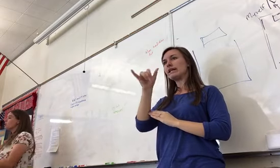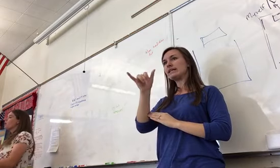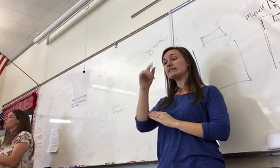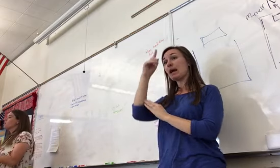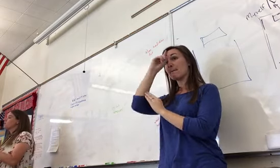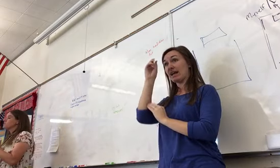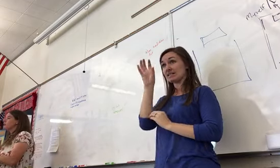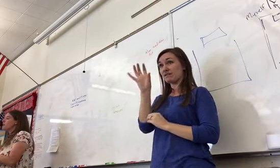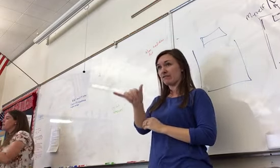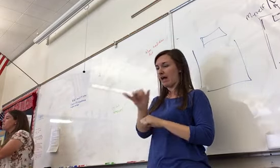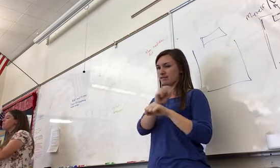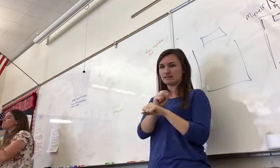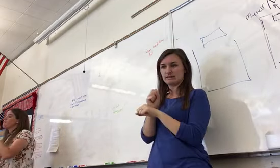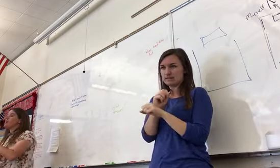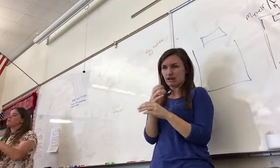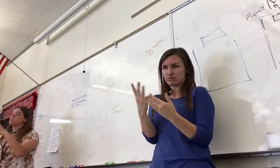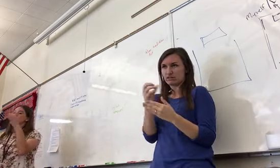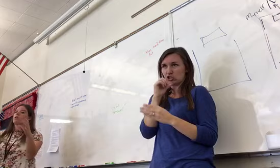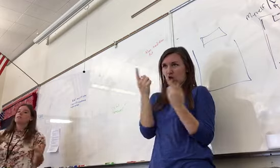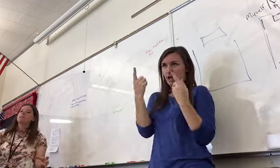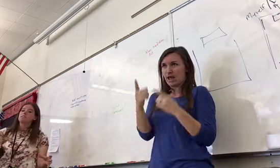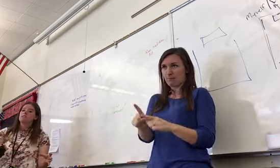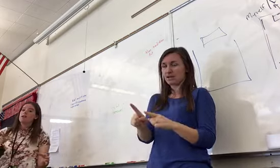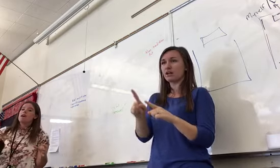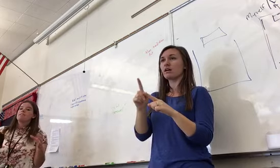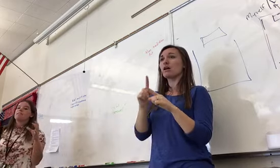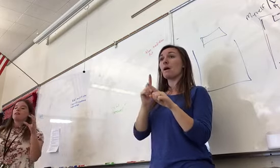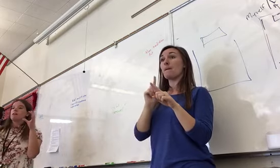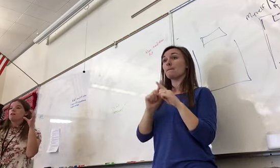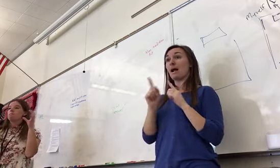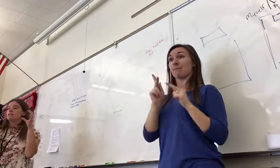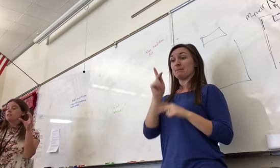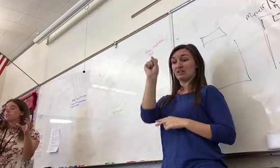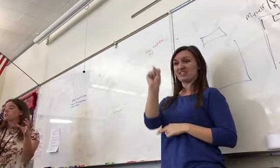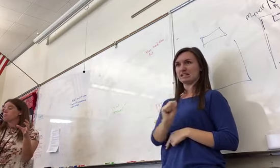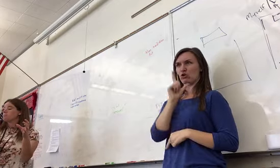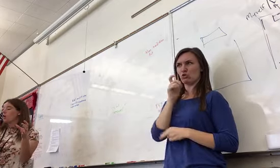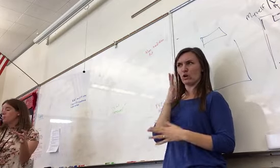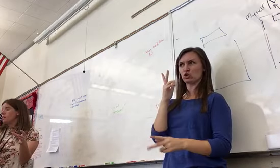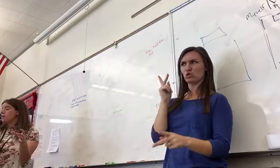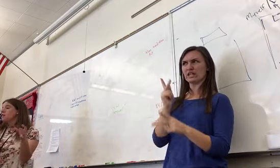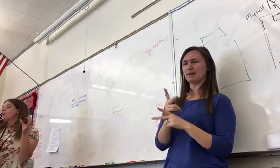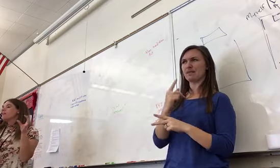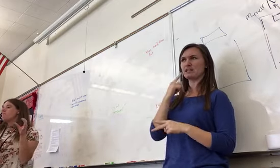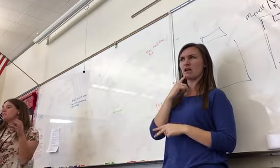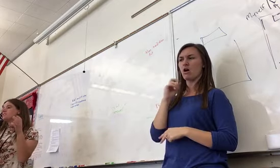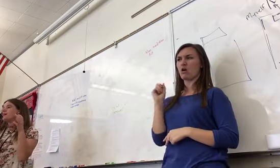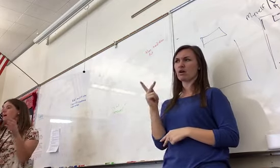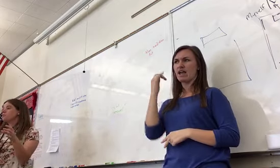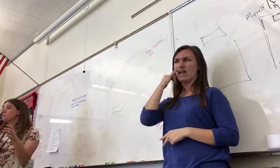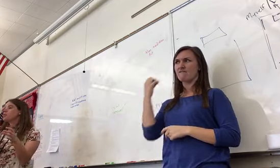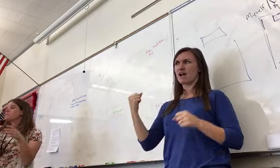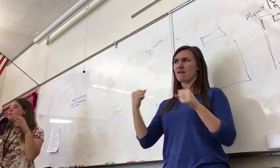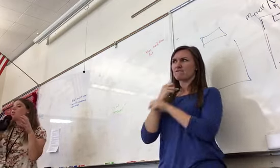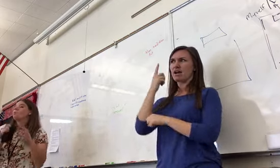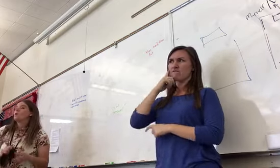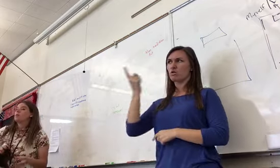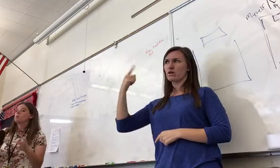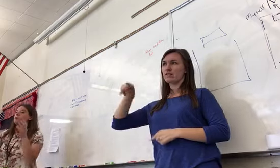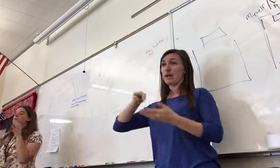are going to say, if we fight for the loyalists and the English army, that means that afterwards we will be